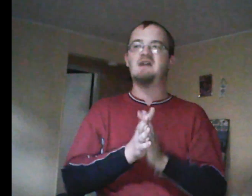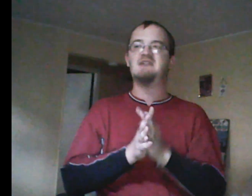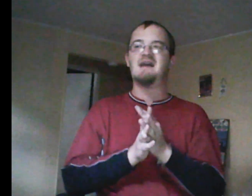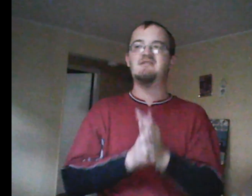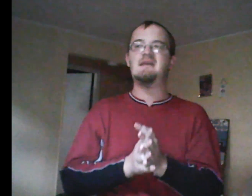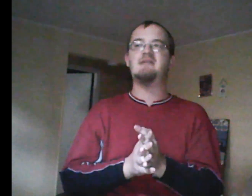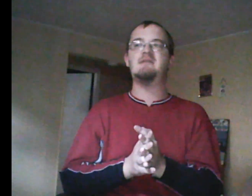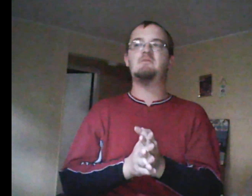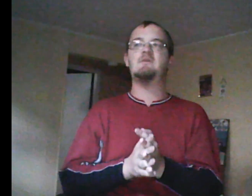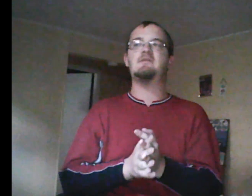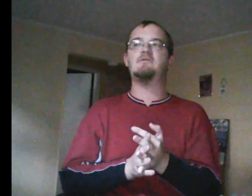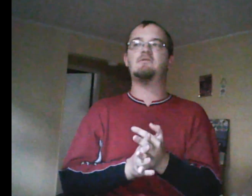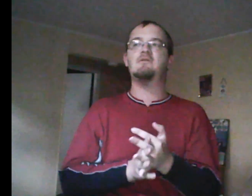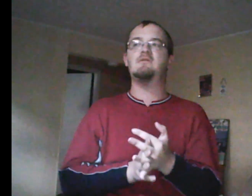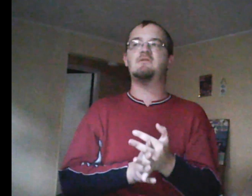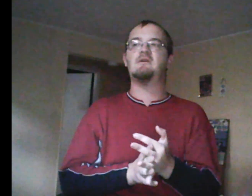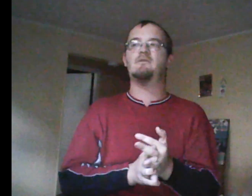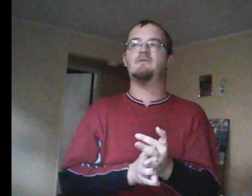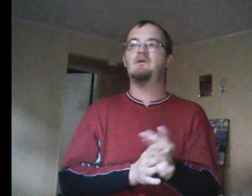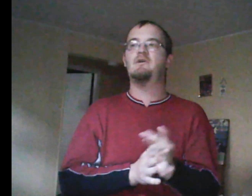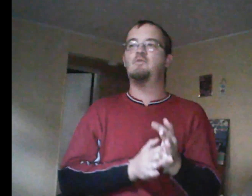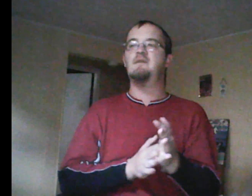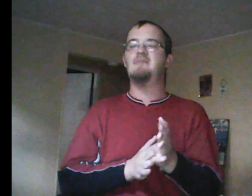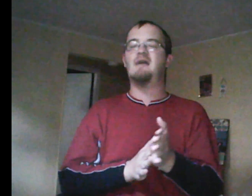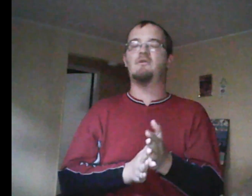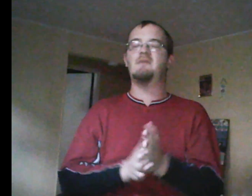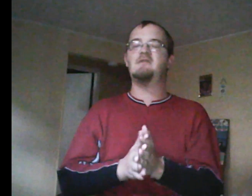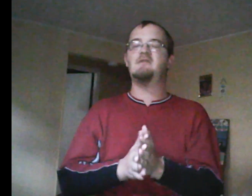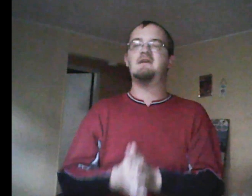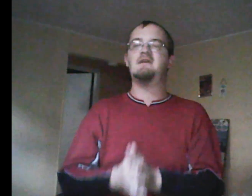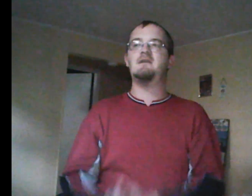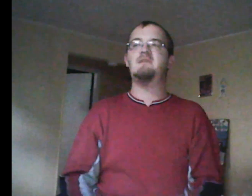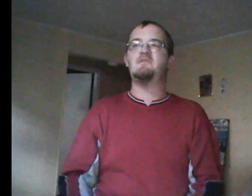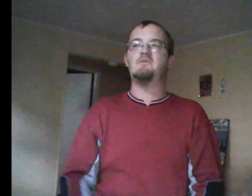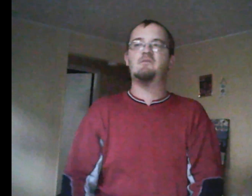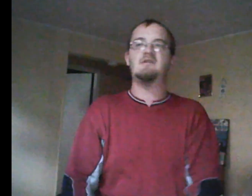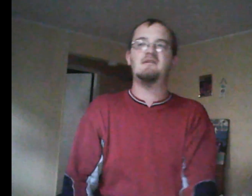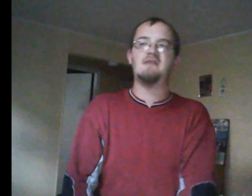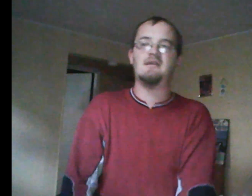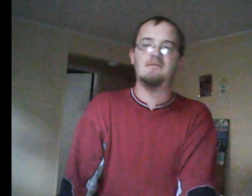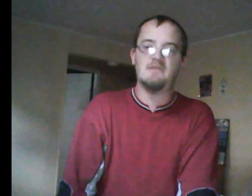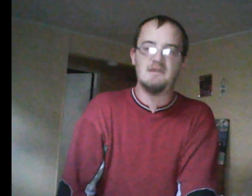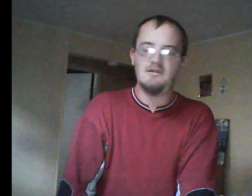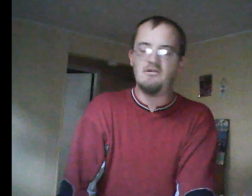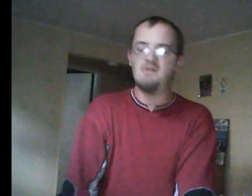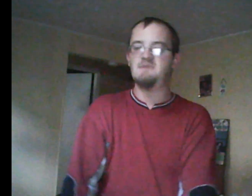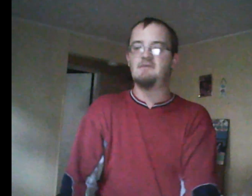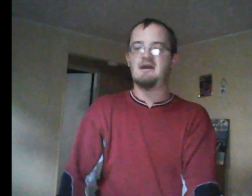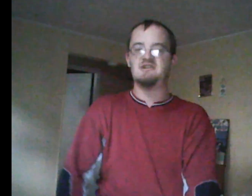worried the students were going to run him out or basically the inmates were going to run the asylum. You don't know much about Radich and all that. I know